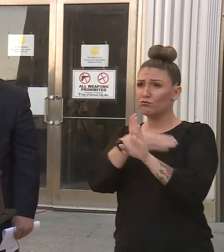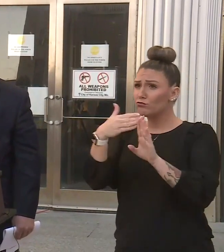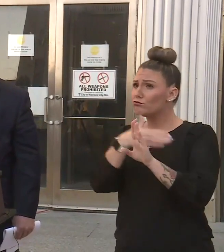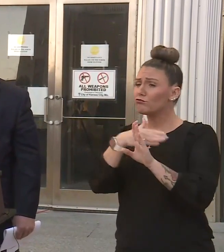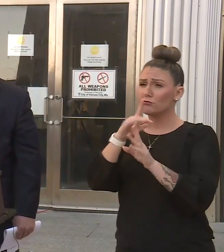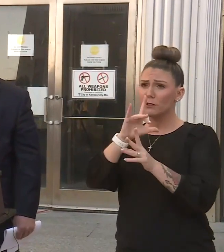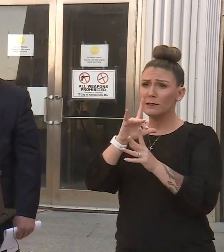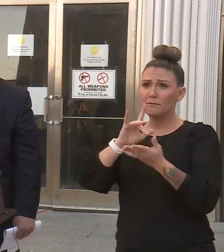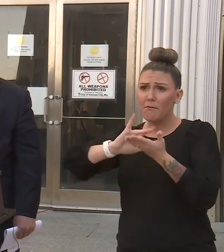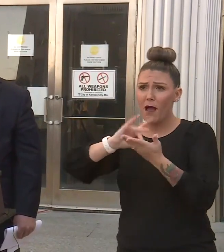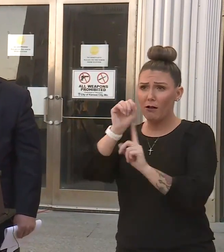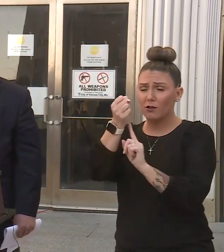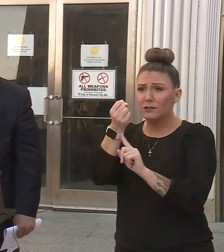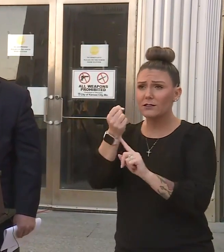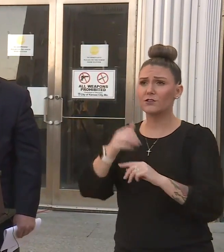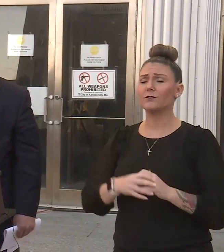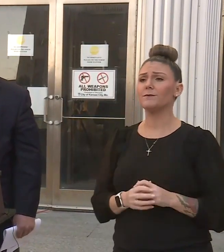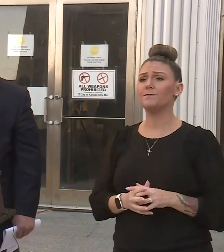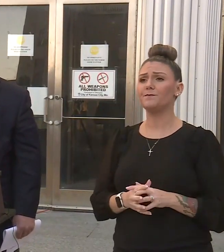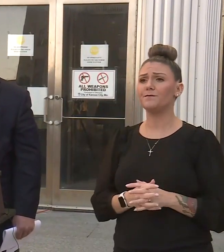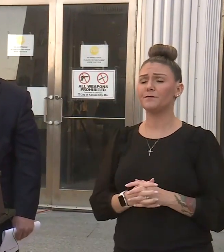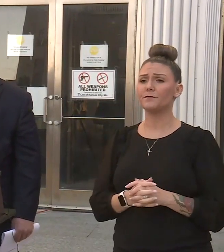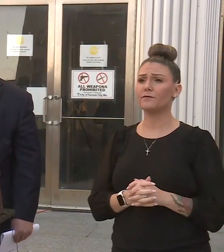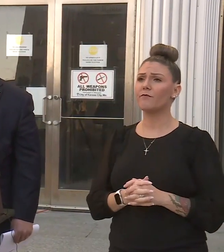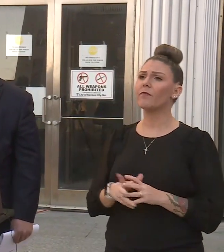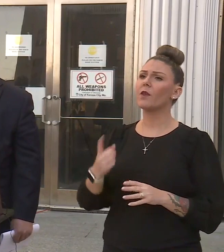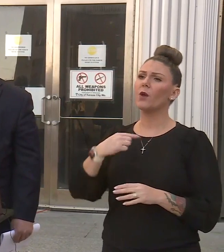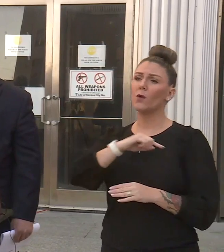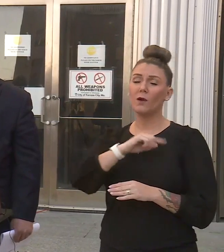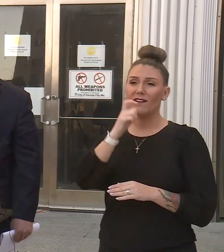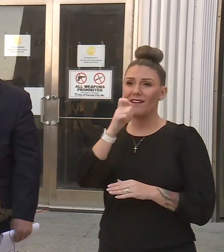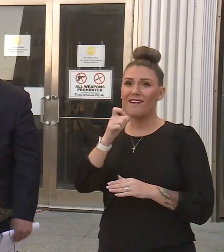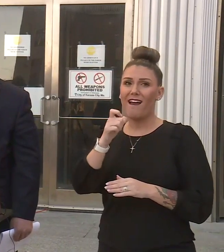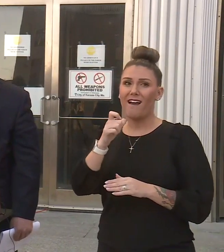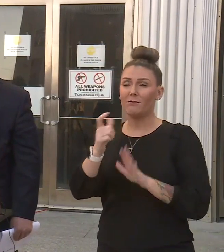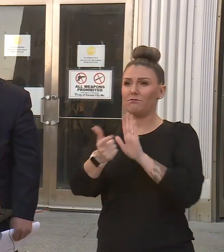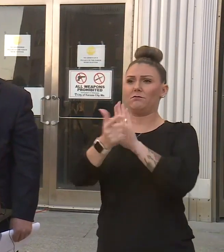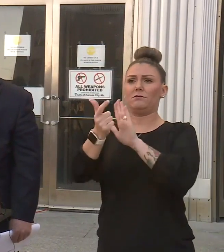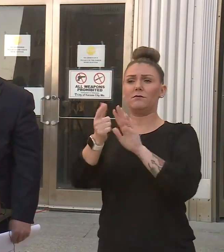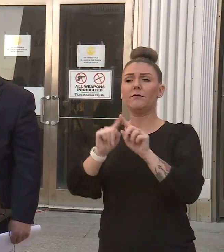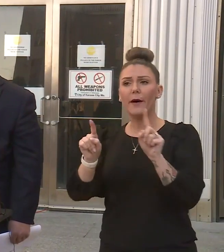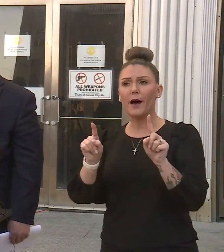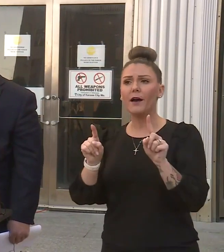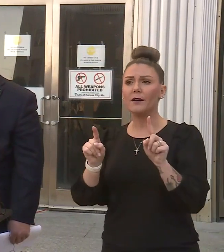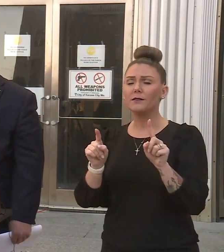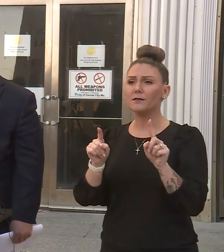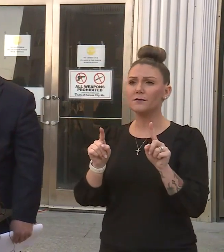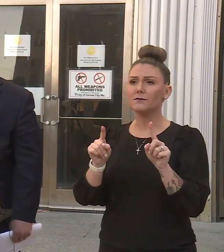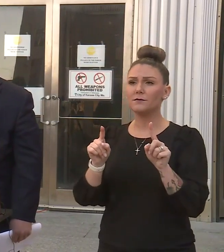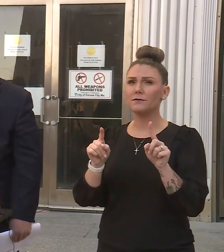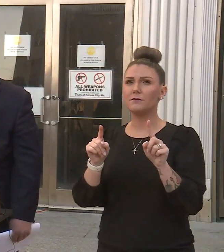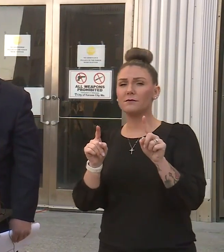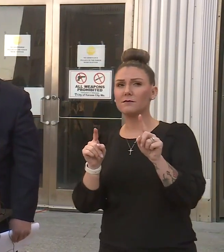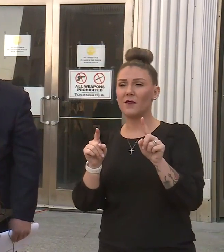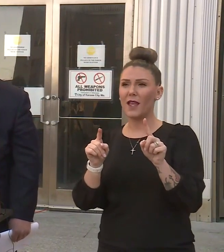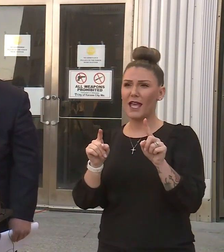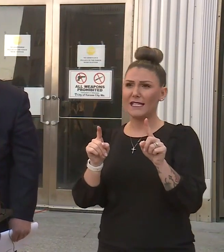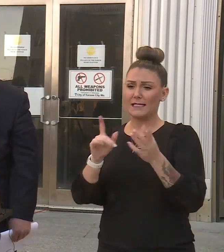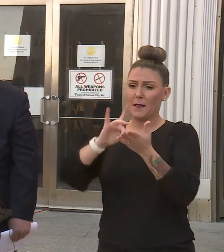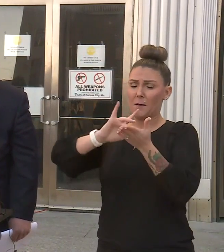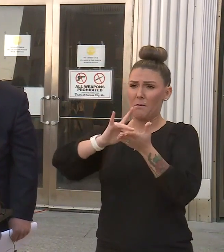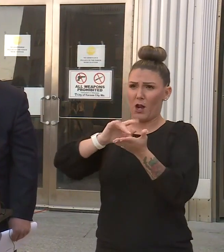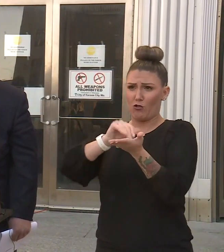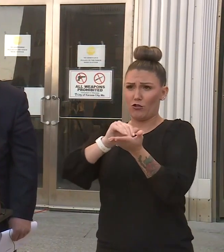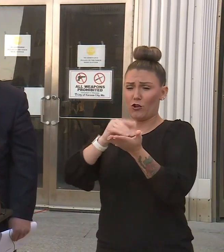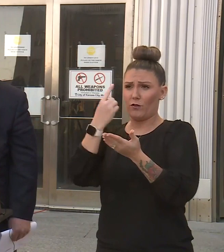medical conditions. We're not prohibiting it, but I don't, as the medical doctor